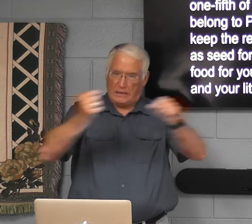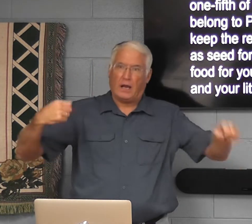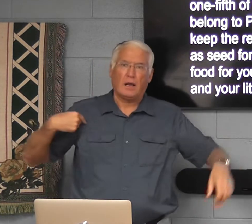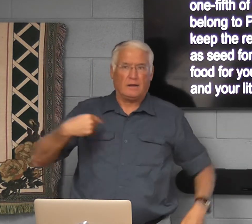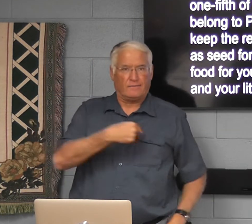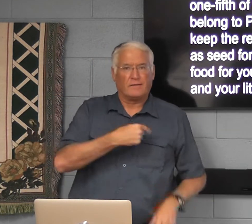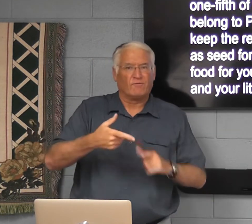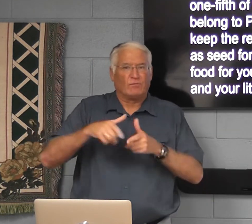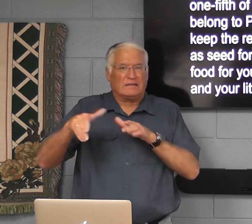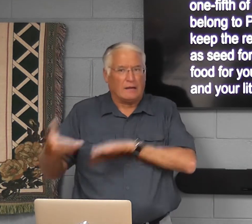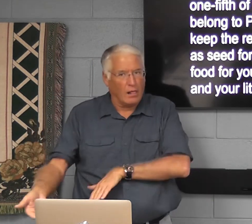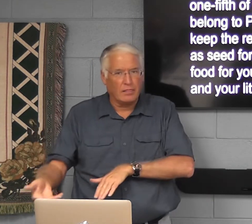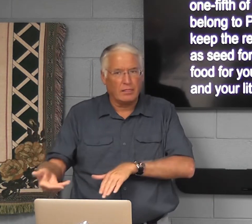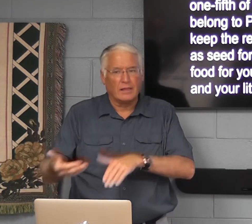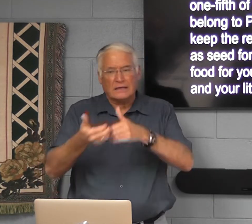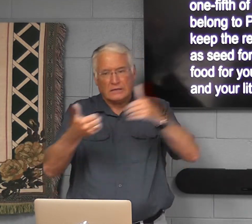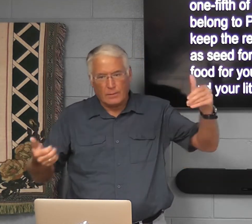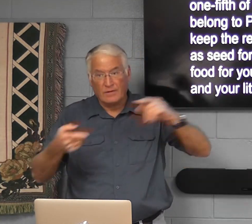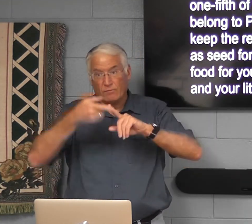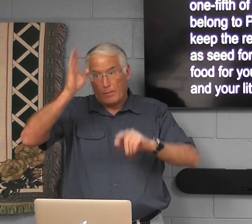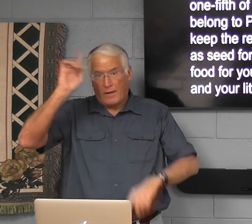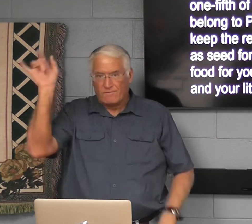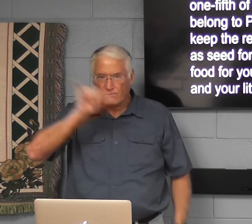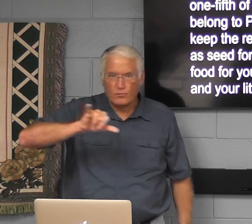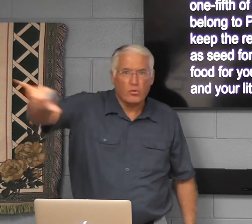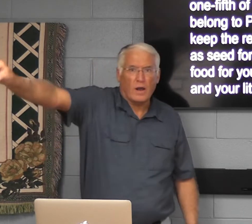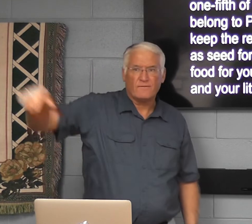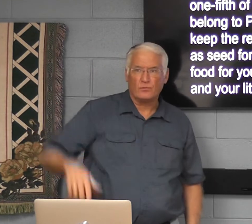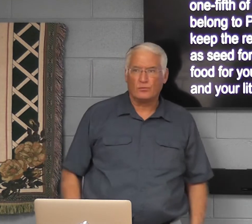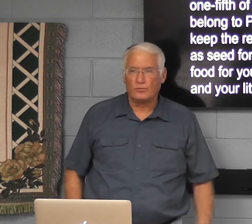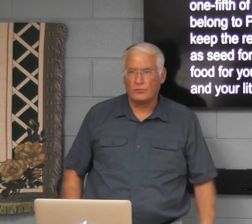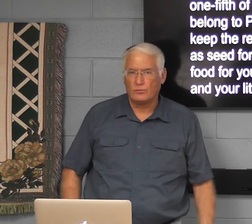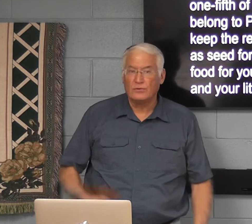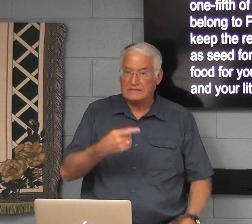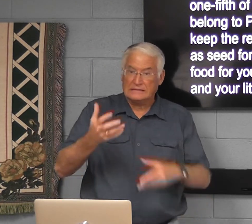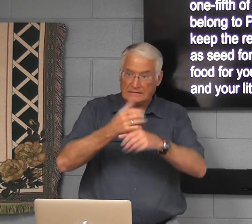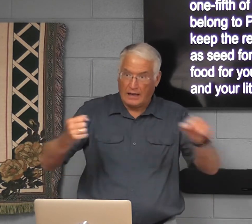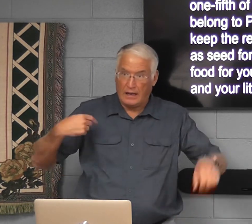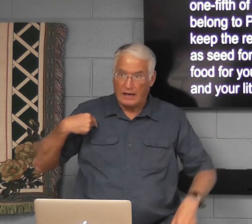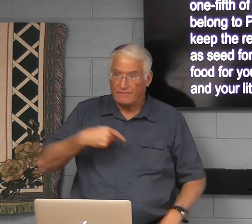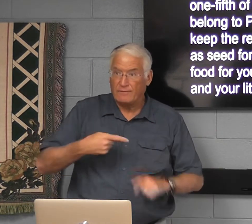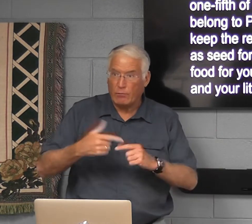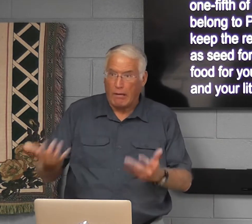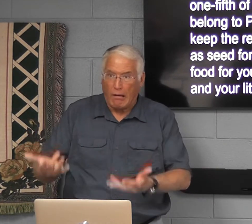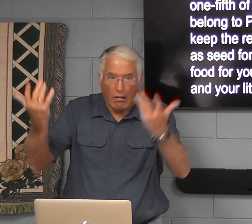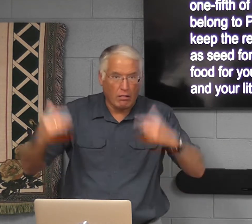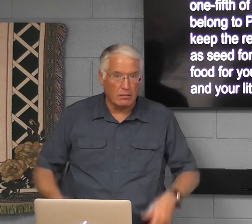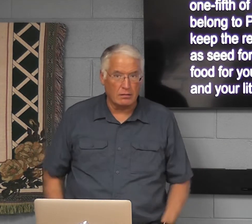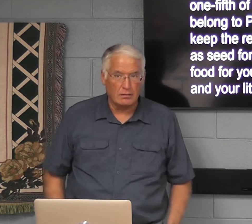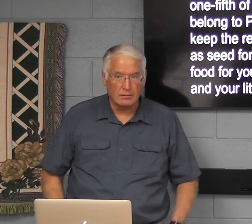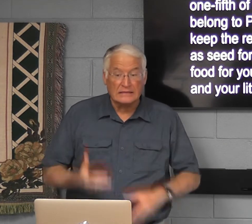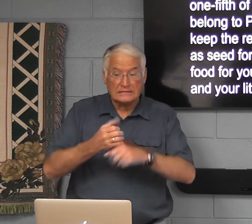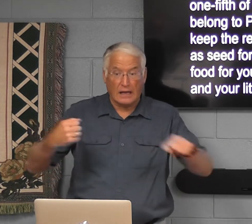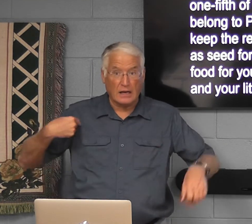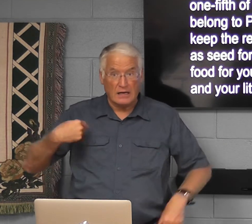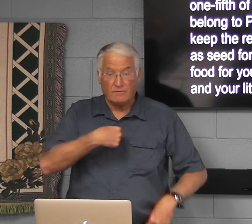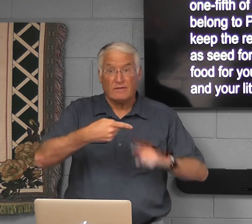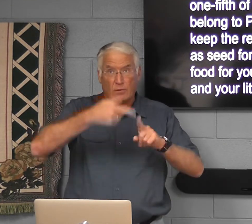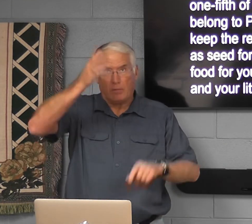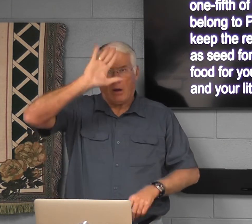He saved us from death. And we were separated from God for eternity. Because Jesus saved us from